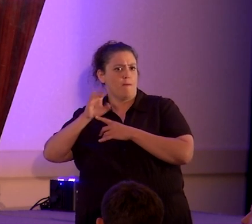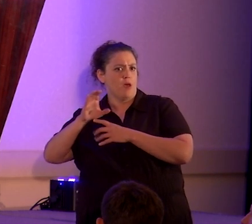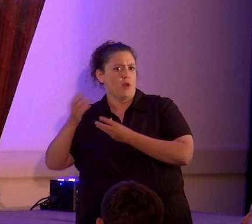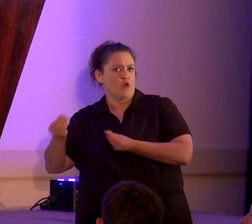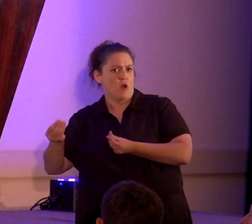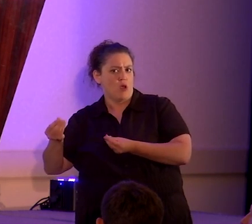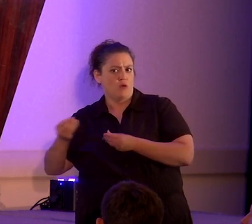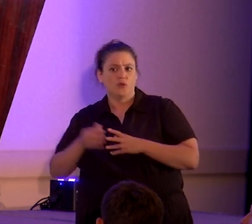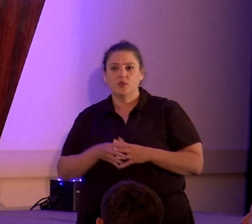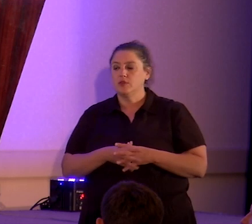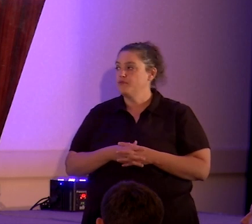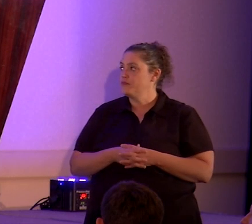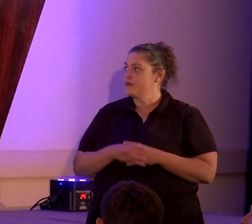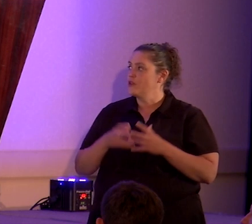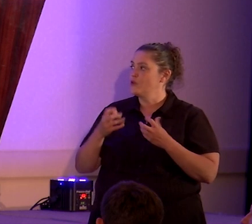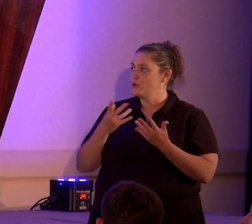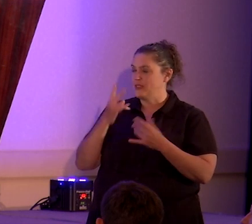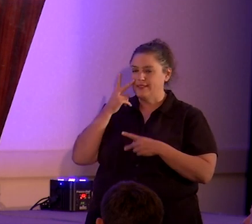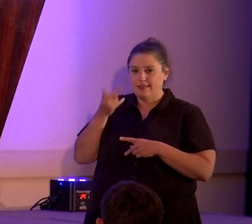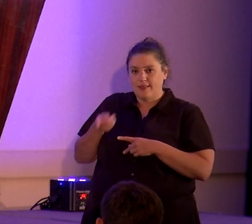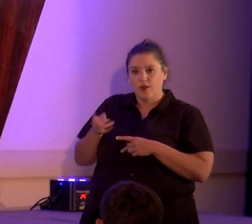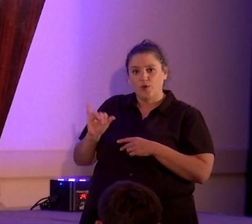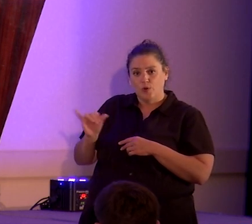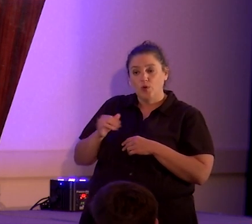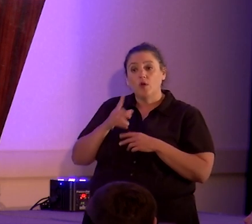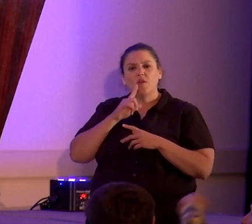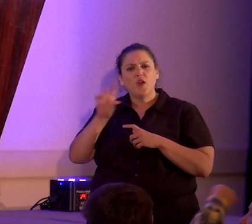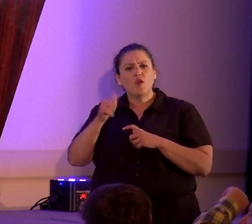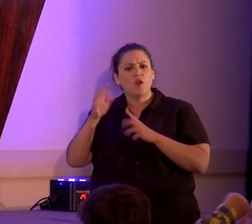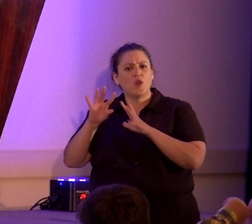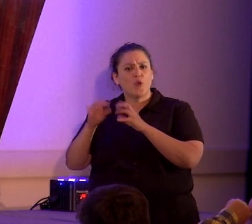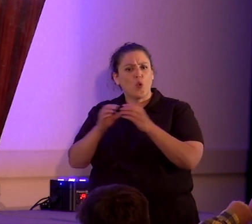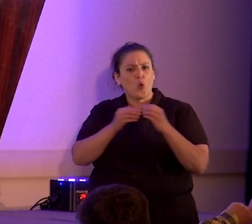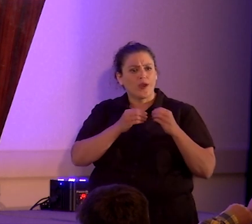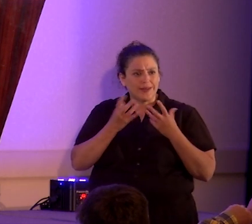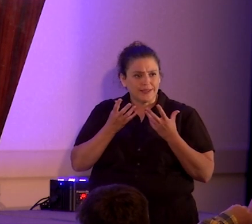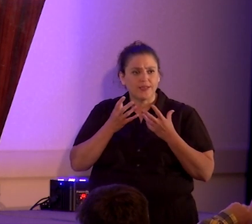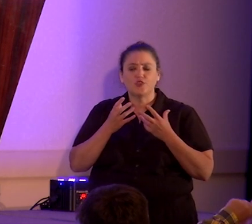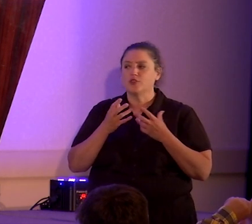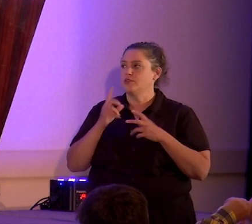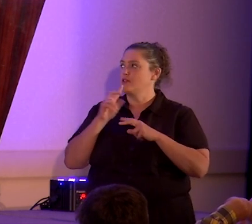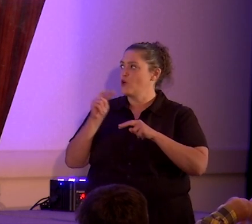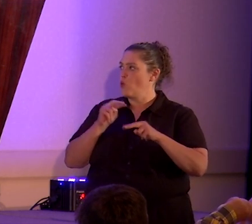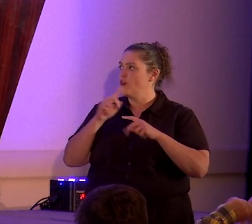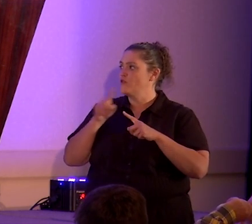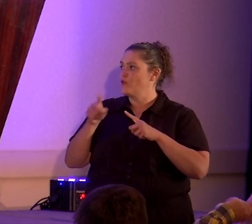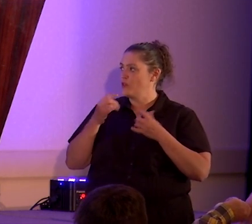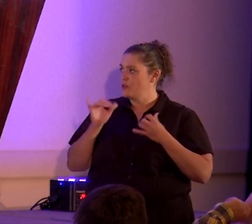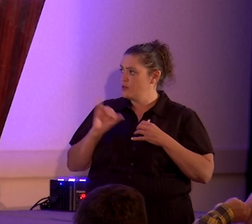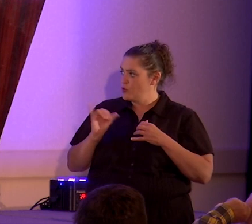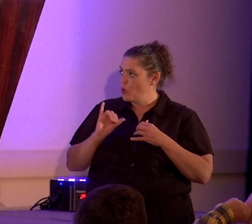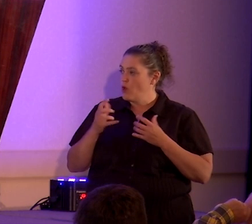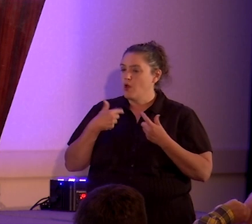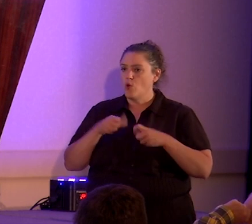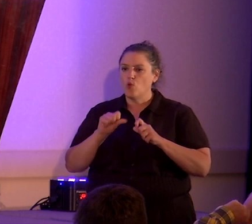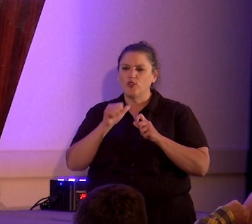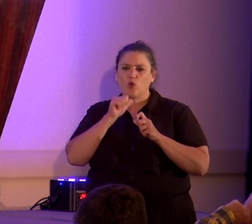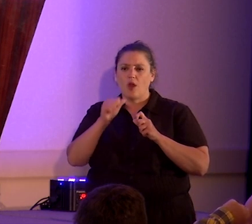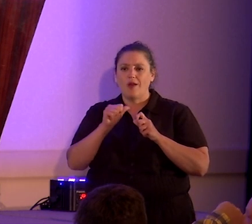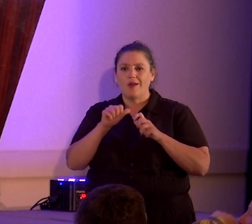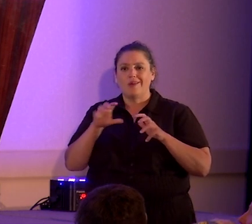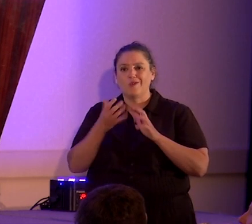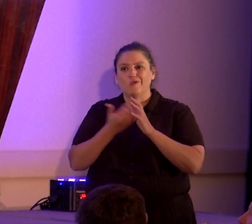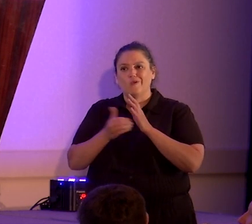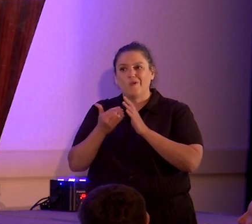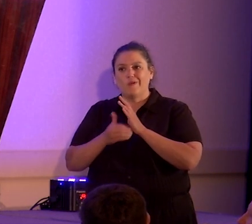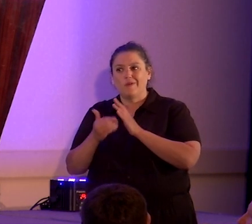stay tuned there as well. There are other organizations that are watching out for this as well. And we try not to repeat business, but